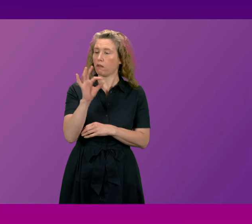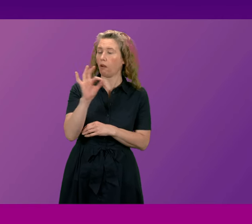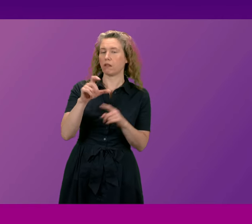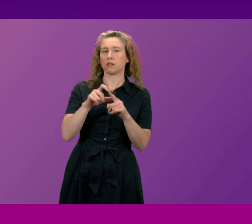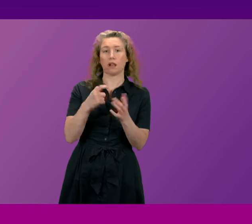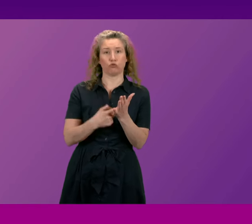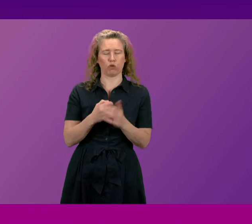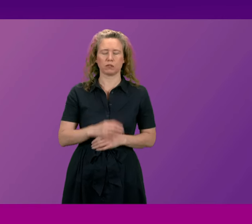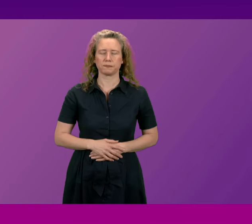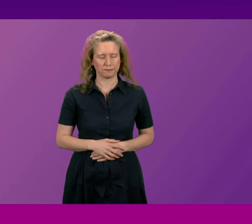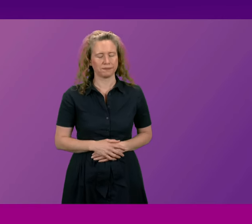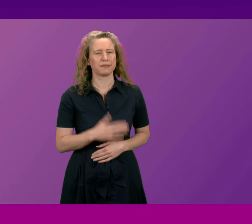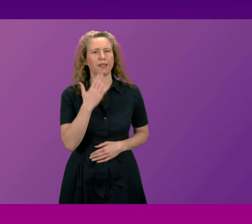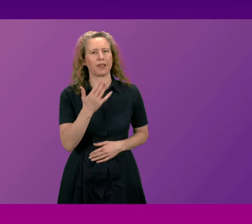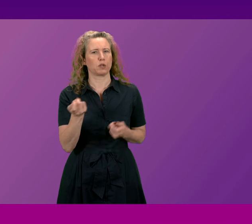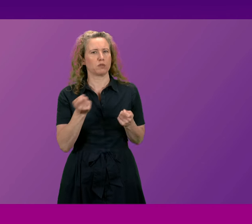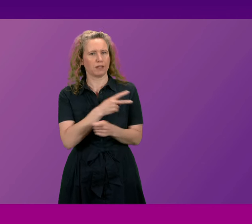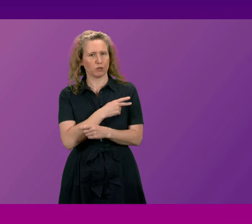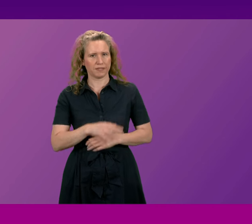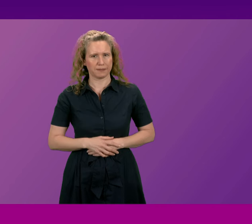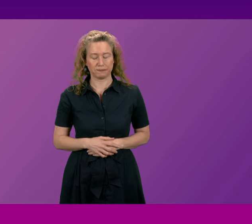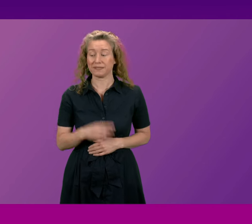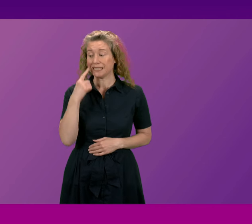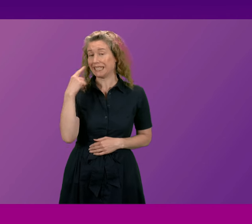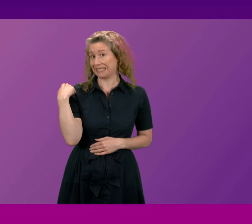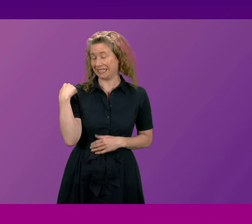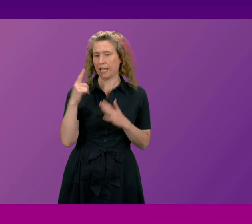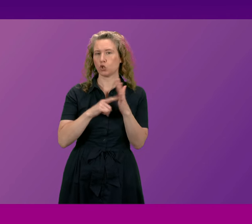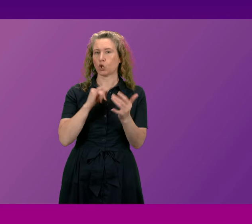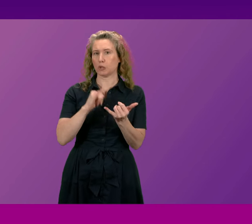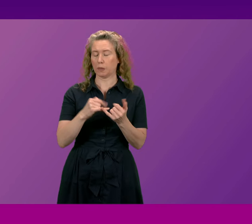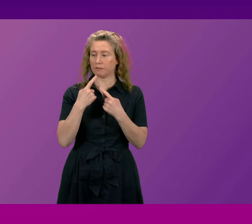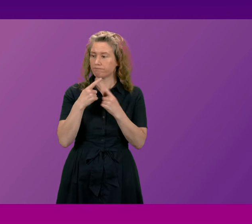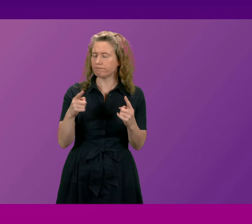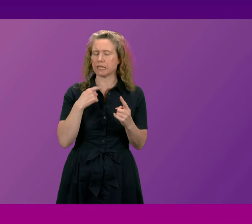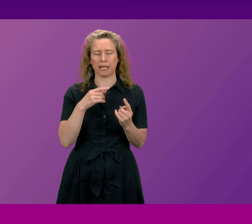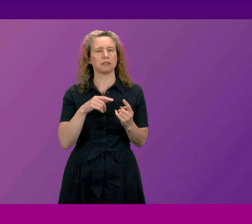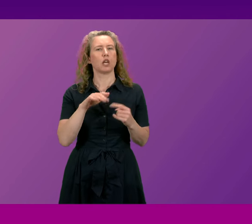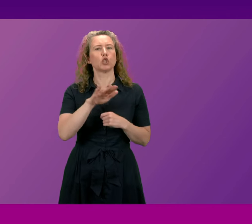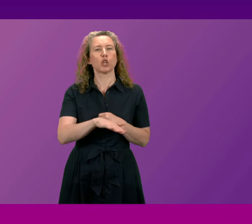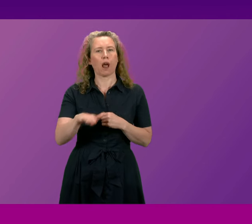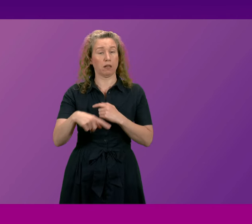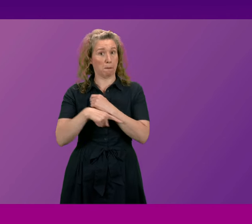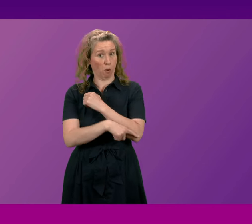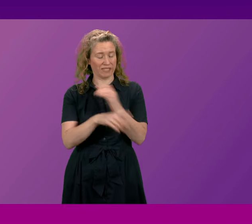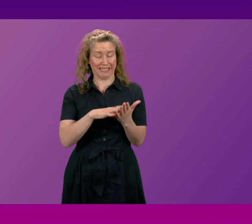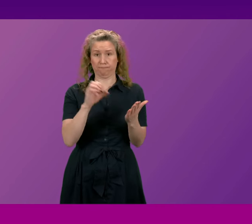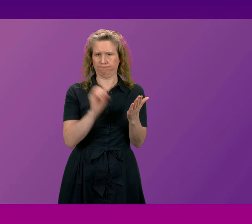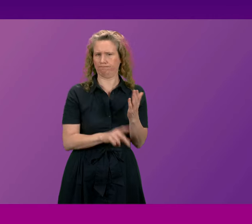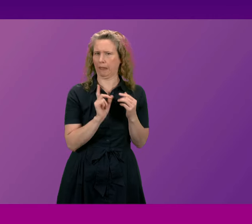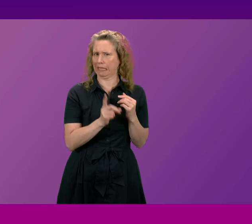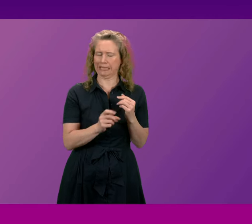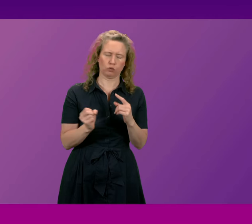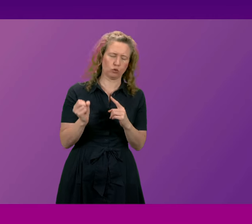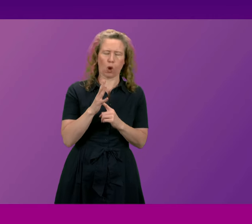call Douglas Ross. Thank you, Obsiding Officer. Yesterday, John Swinney said eradicating child poverty would be the